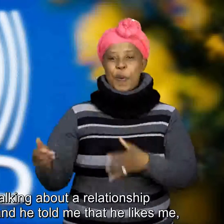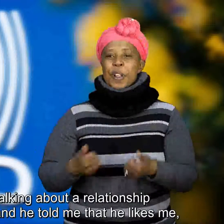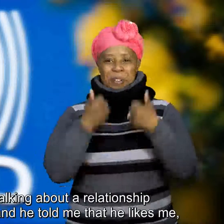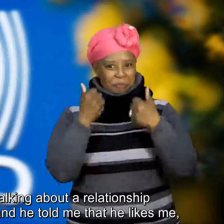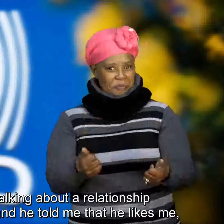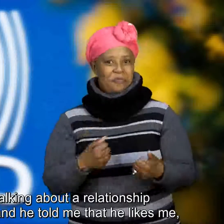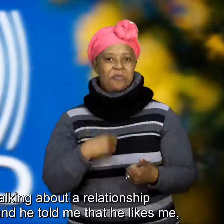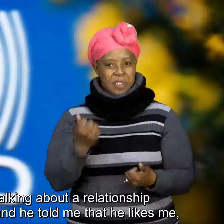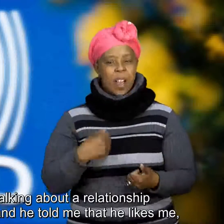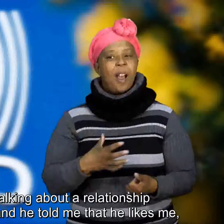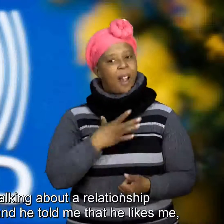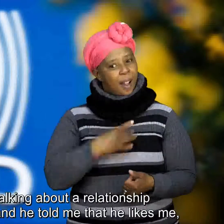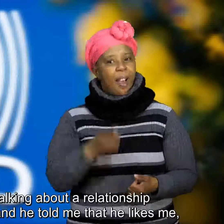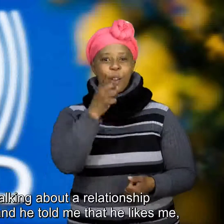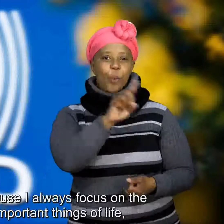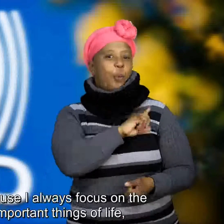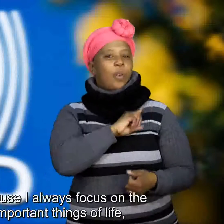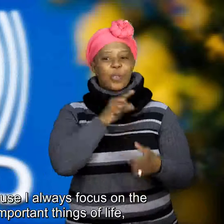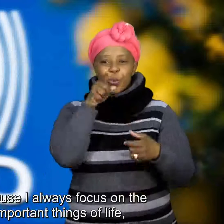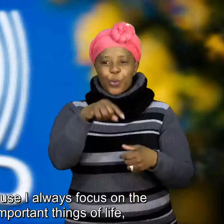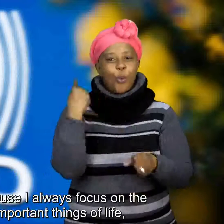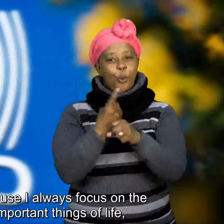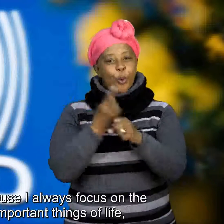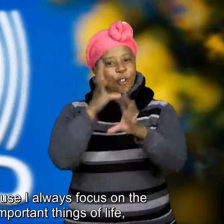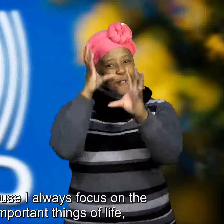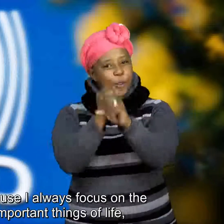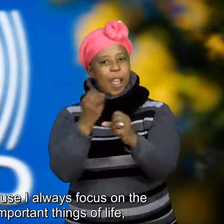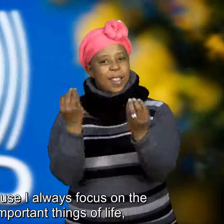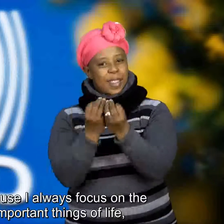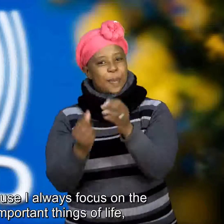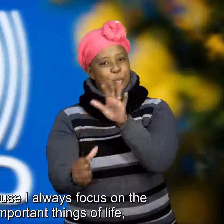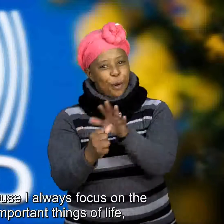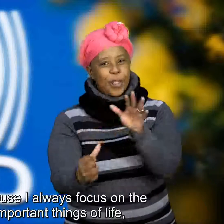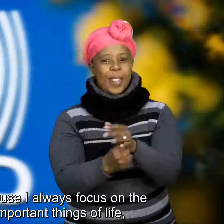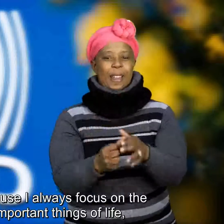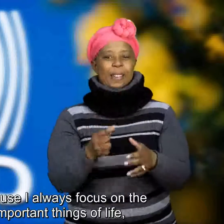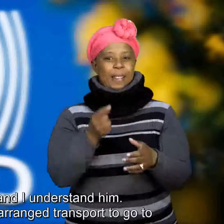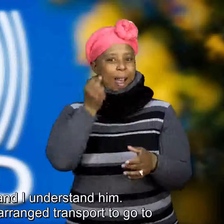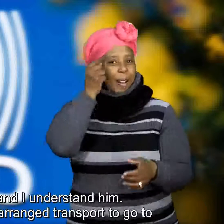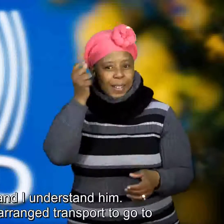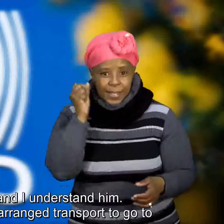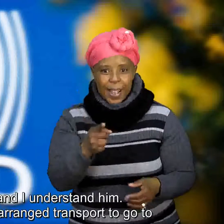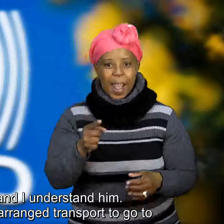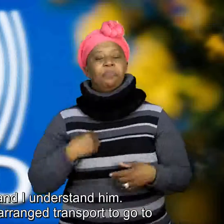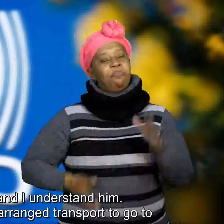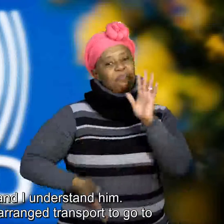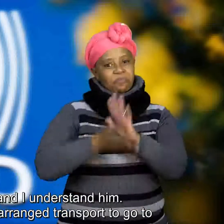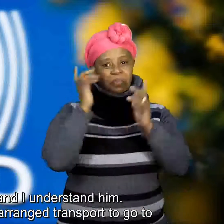that and he told me that he likes me because I always focus on the important things of life and I understand him so